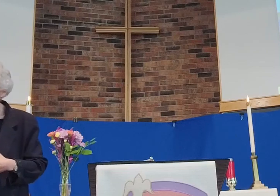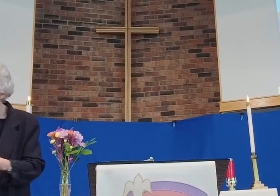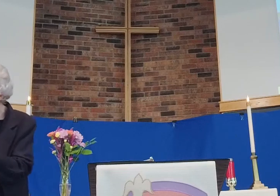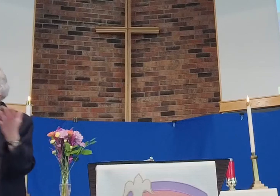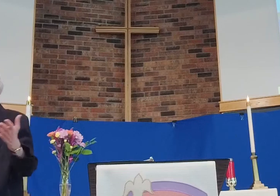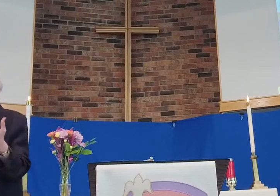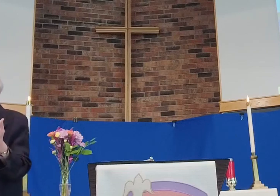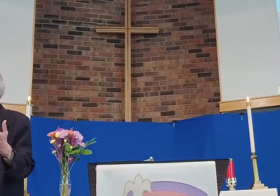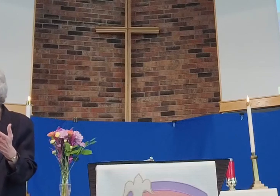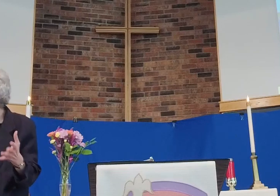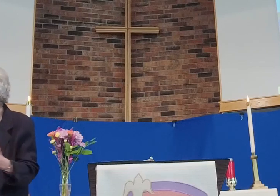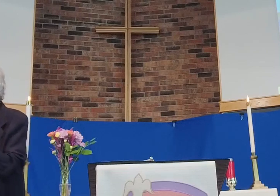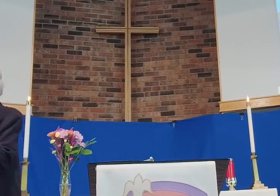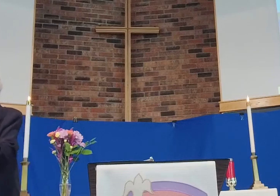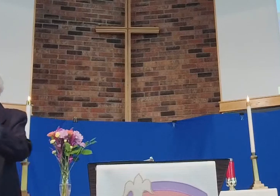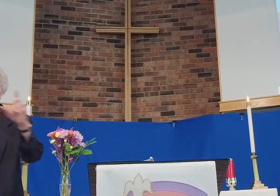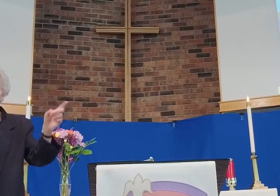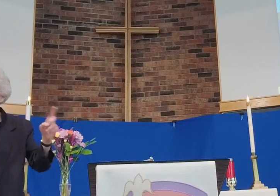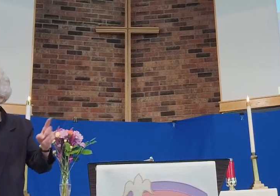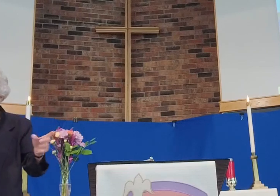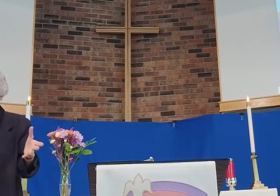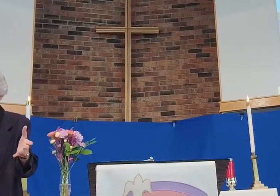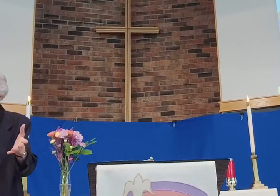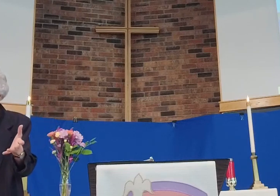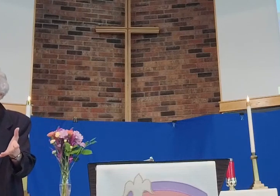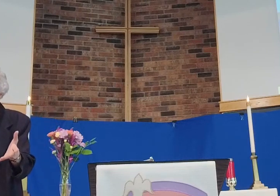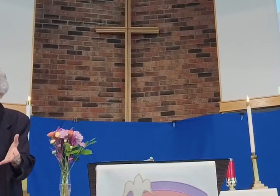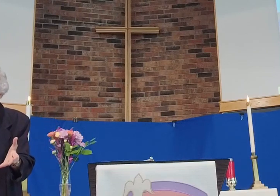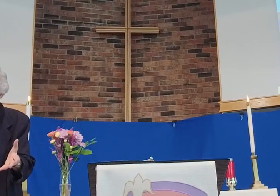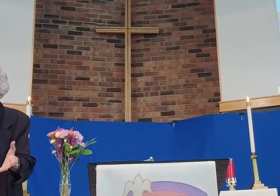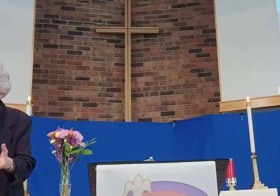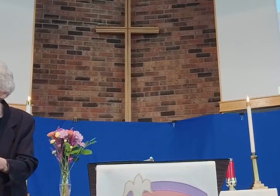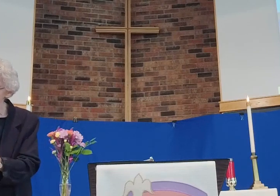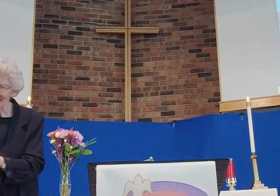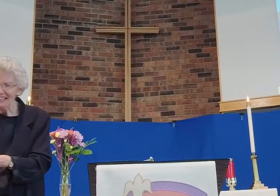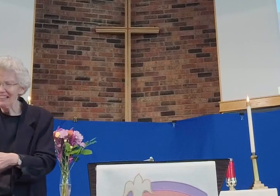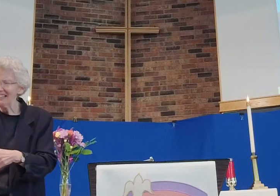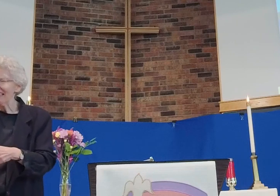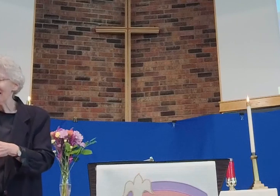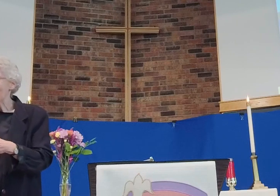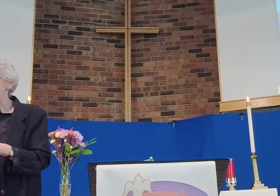why are you crying? She answered, they have taken away my Lord's body. I do not know where they can put them.